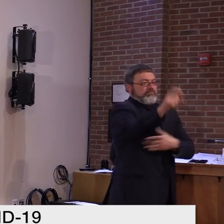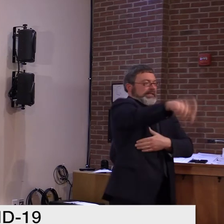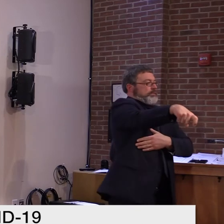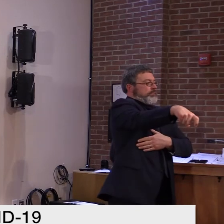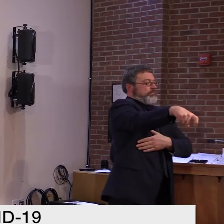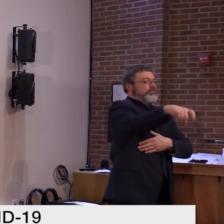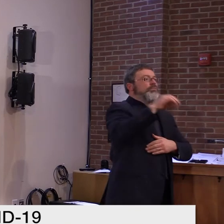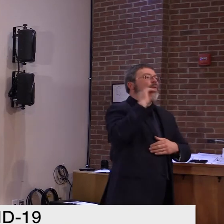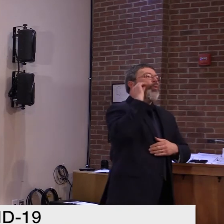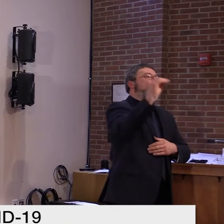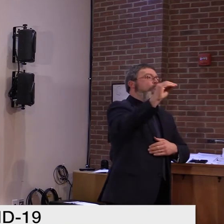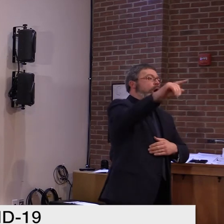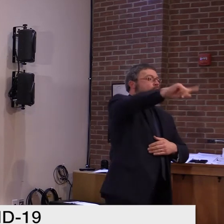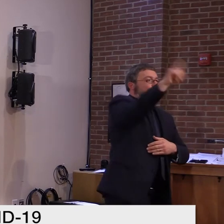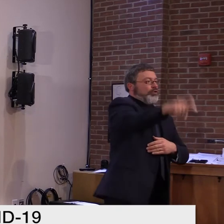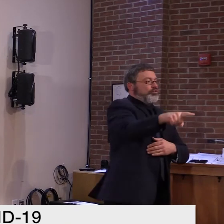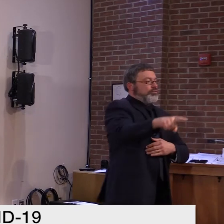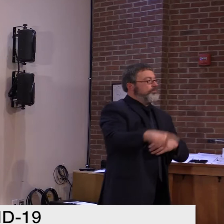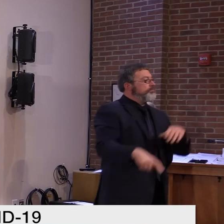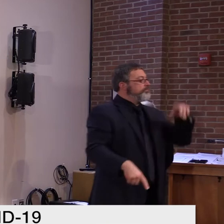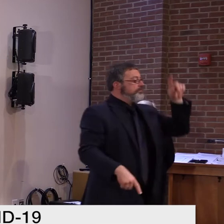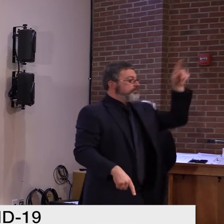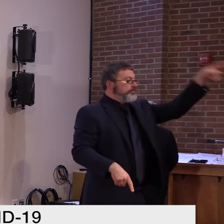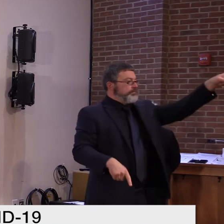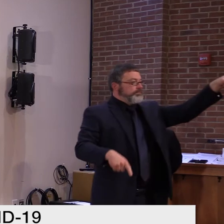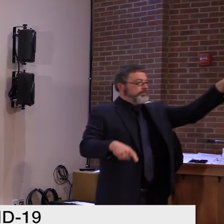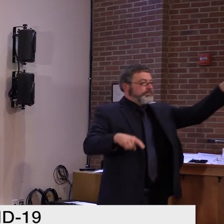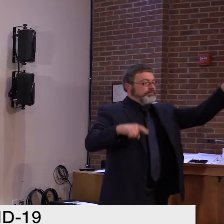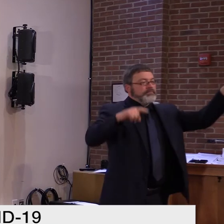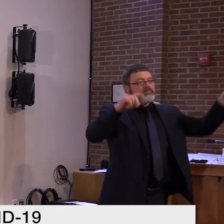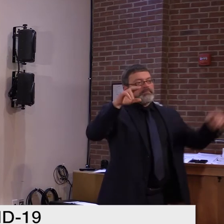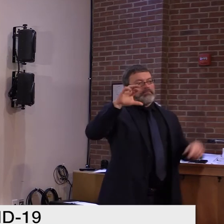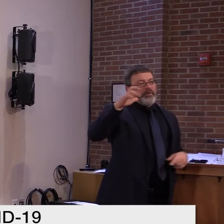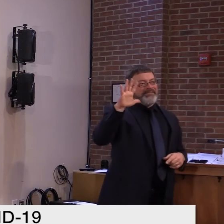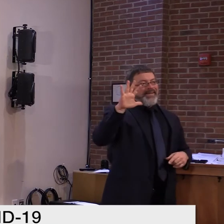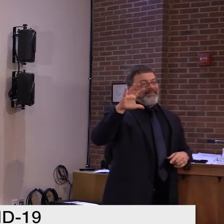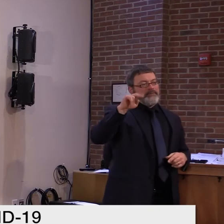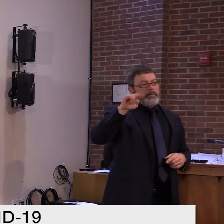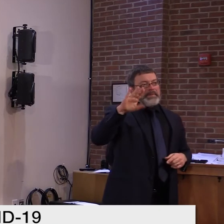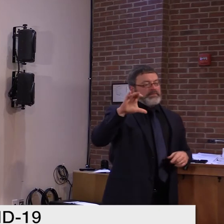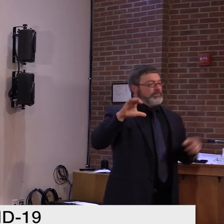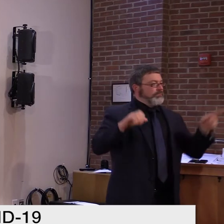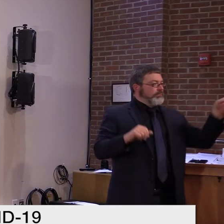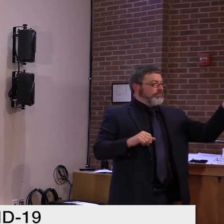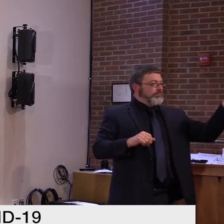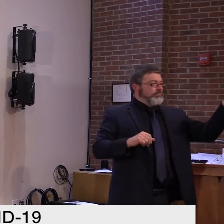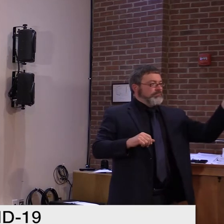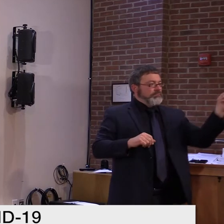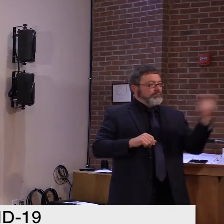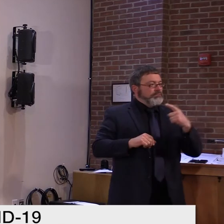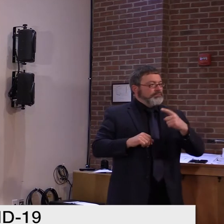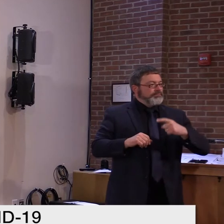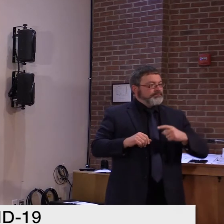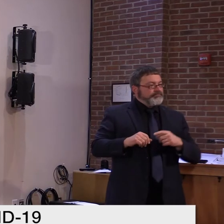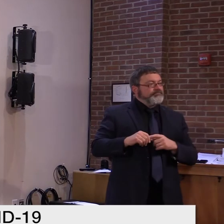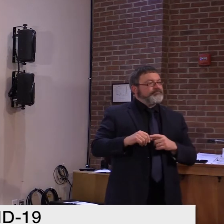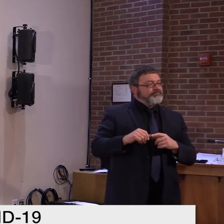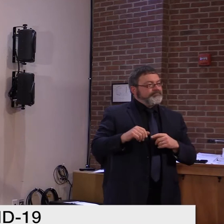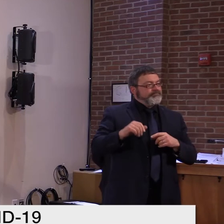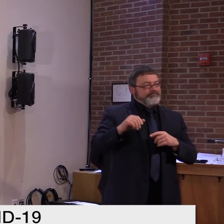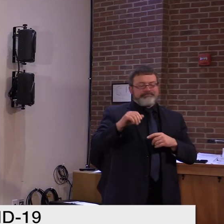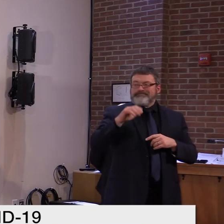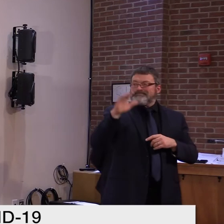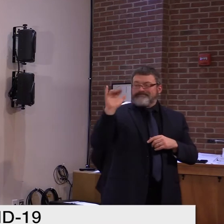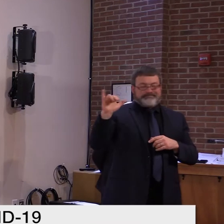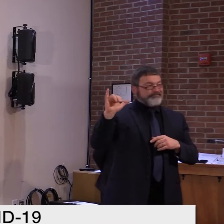It sounds like it's still possible with contact tracing to try and go after certain outbreaks and try and keep it from getting out